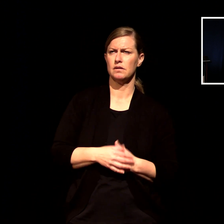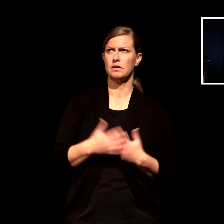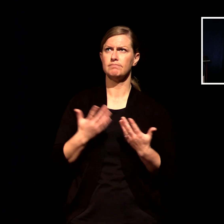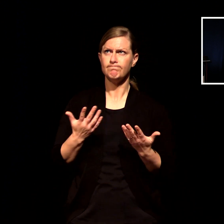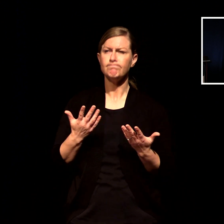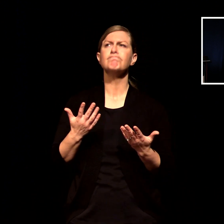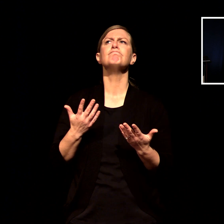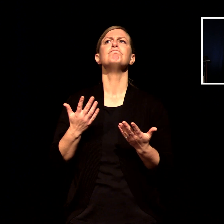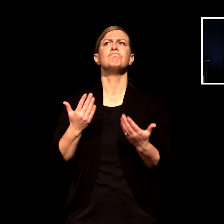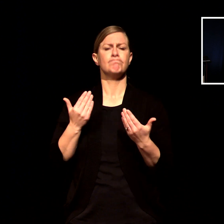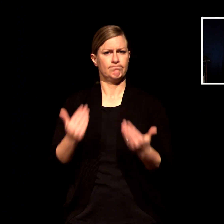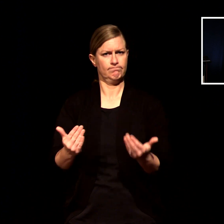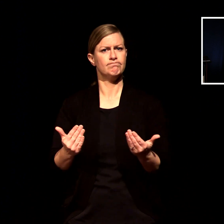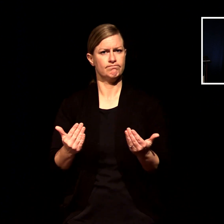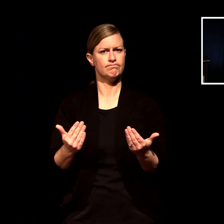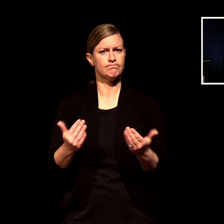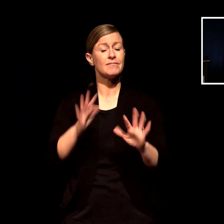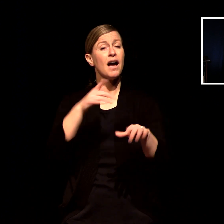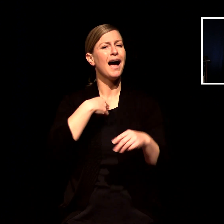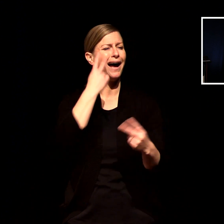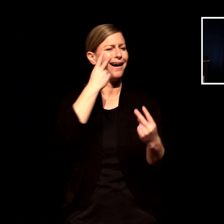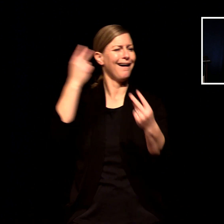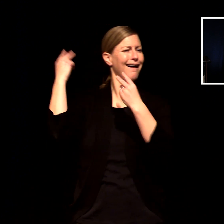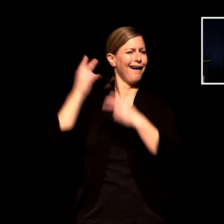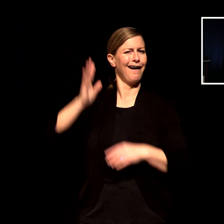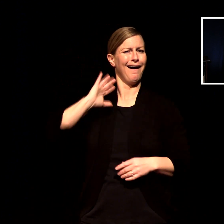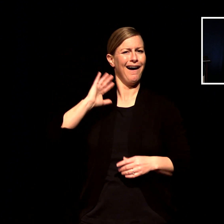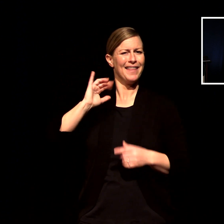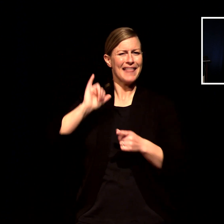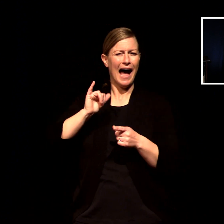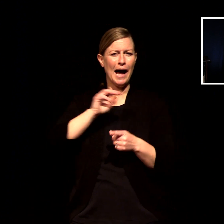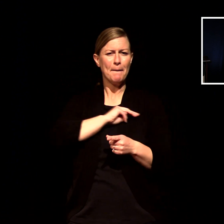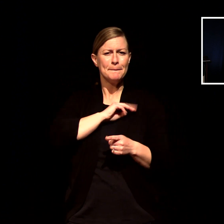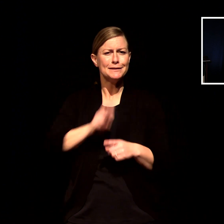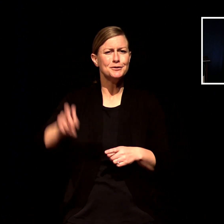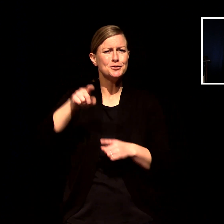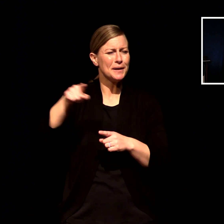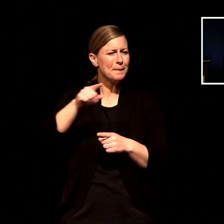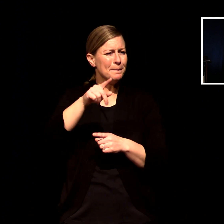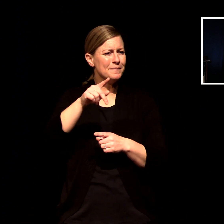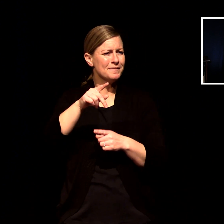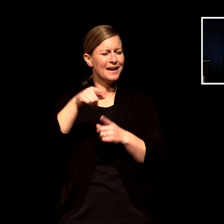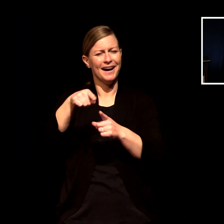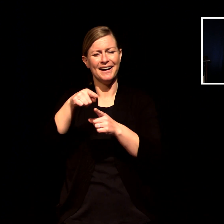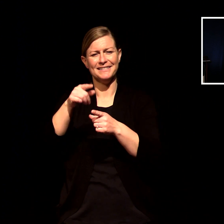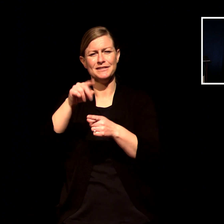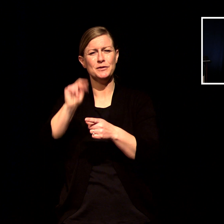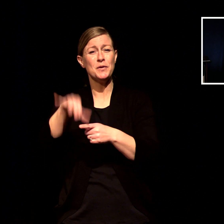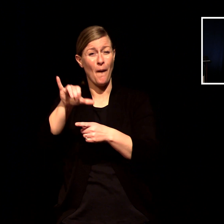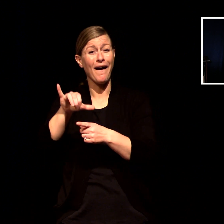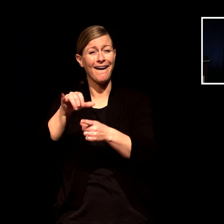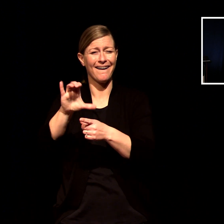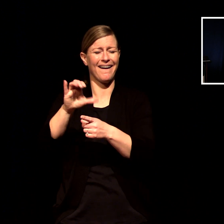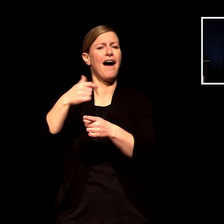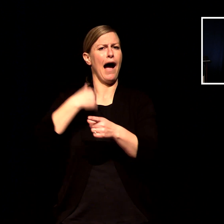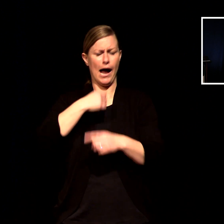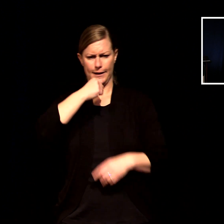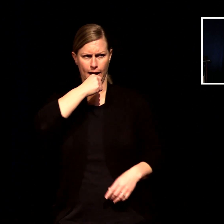they didn't respond because of any verbal brilliance of my own any wisdom i was giving this is absolutely a case of